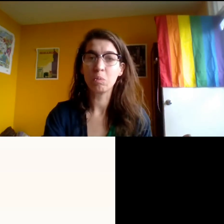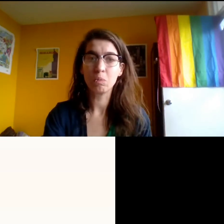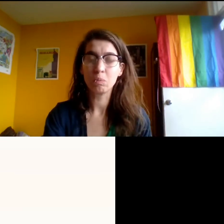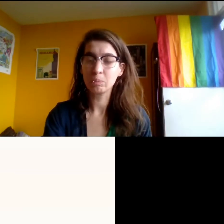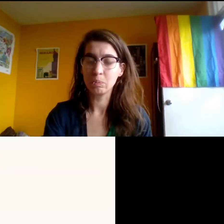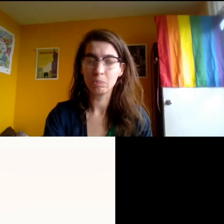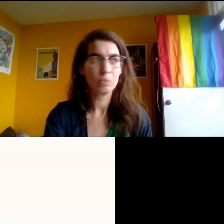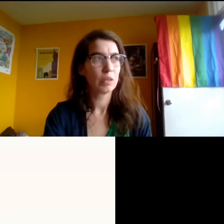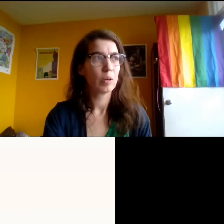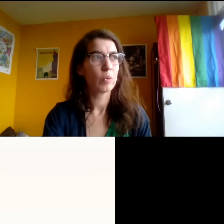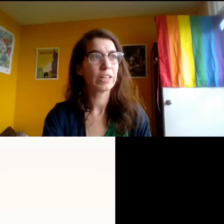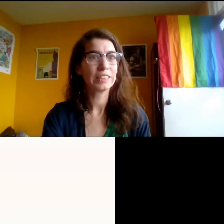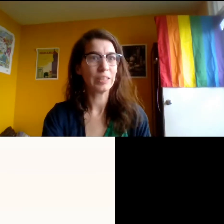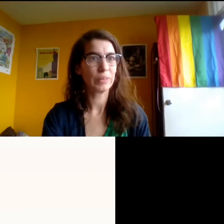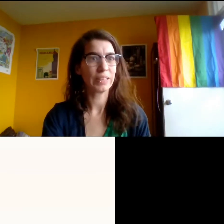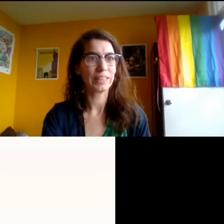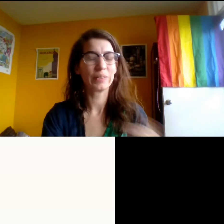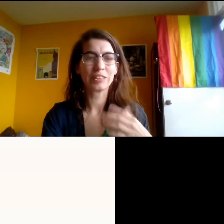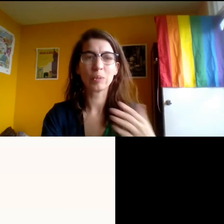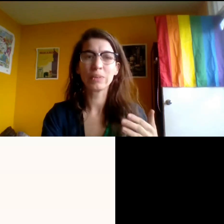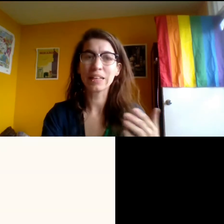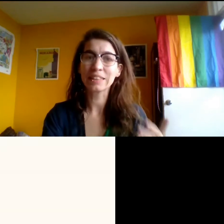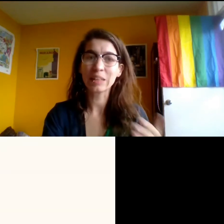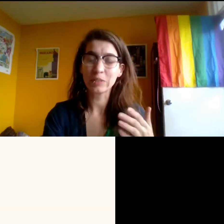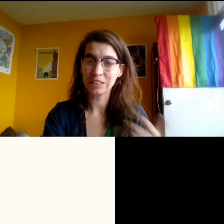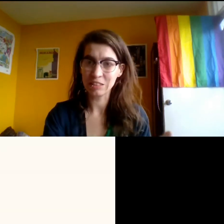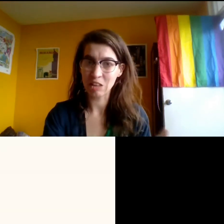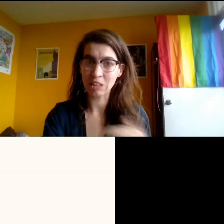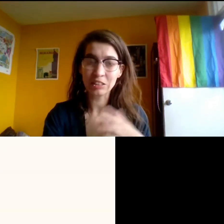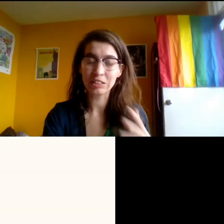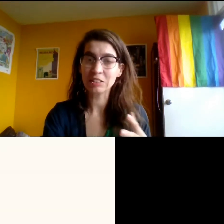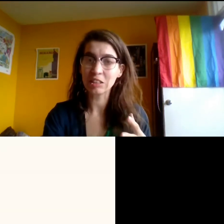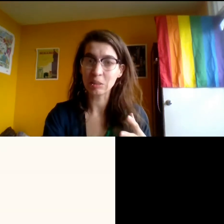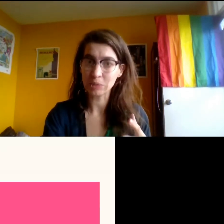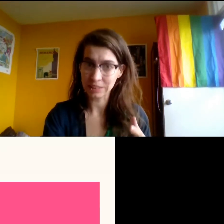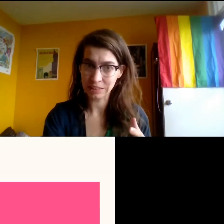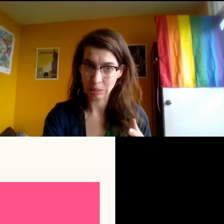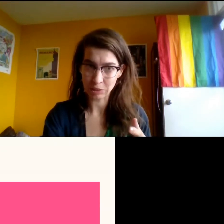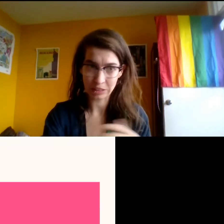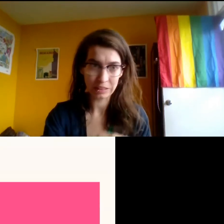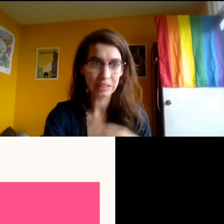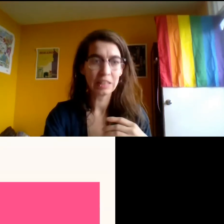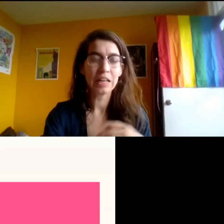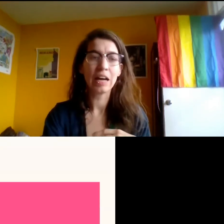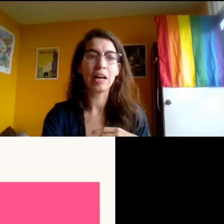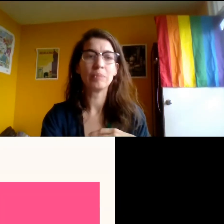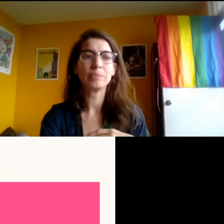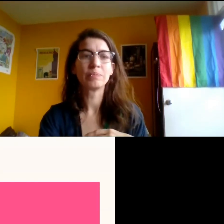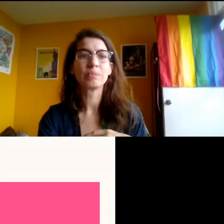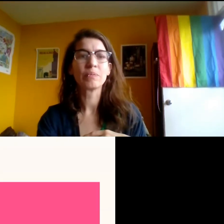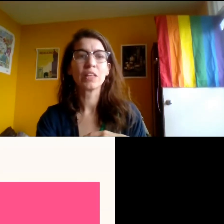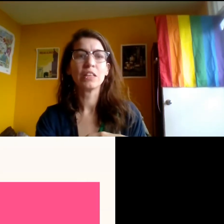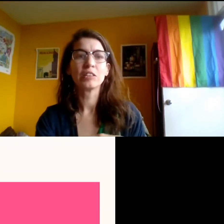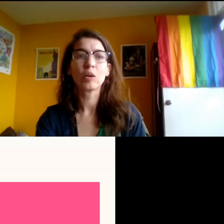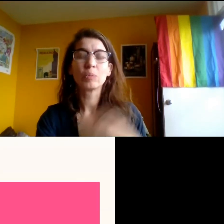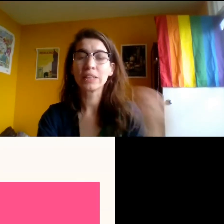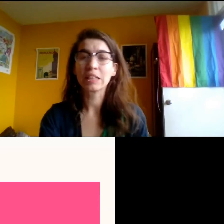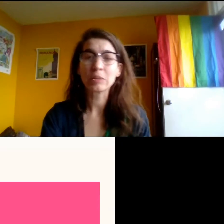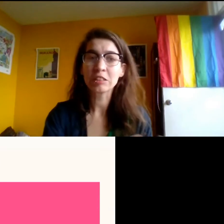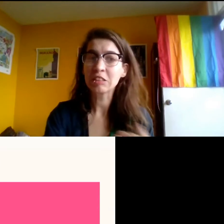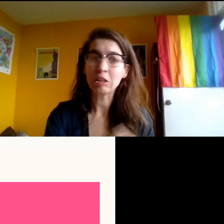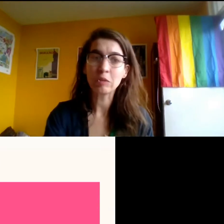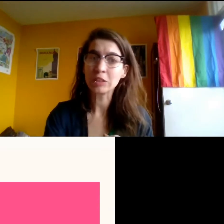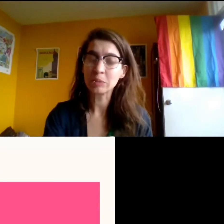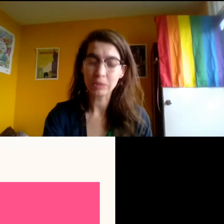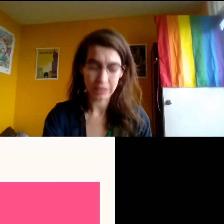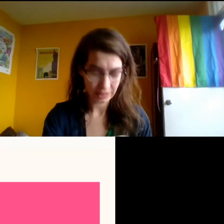what isn't plain language. So plain language is not, so there's a lot of misconceptions. Um, so plain